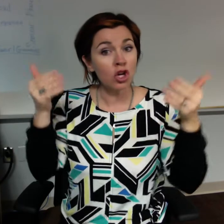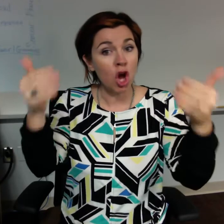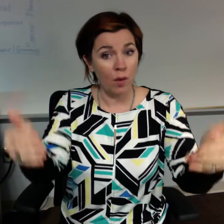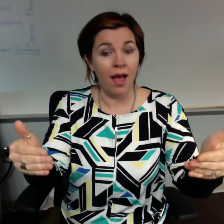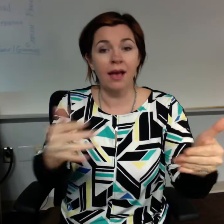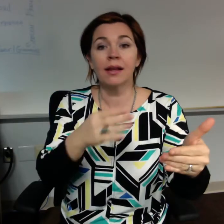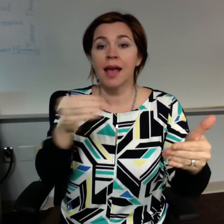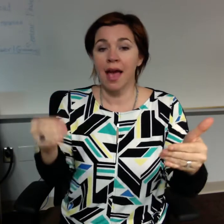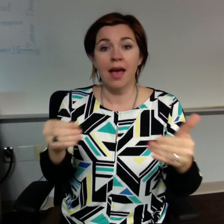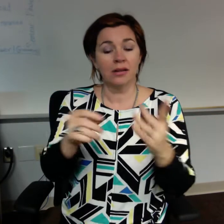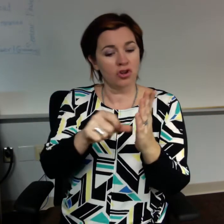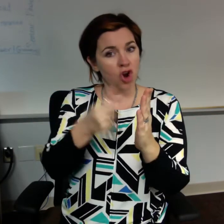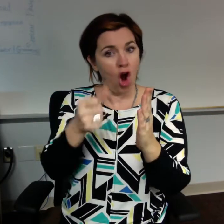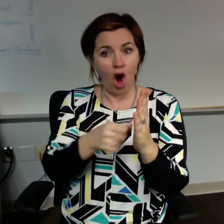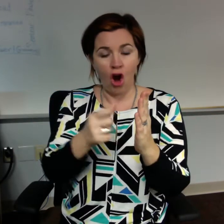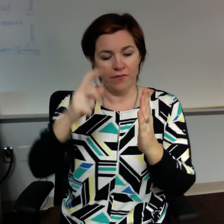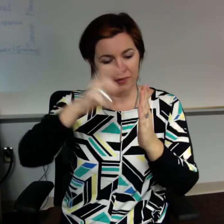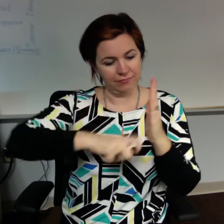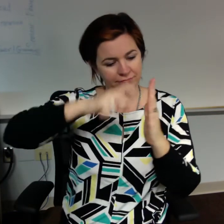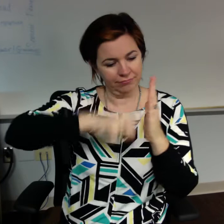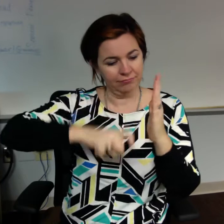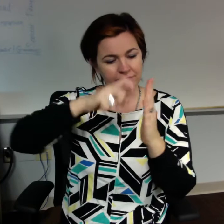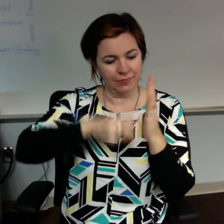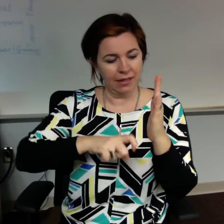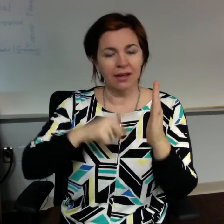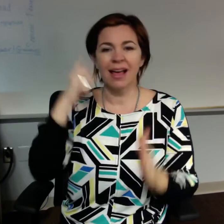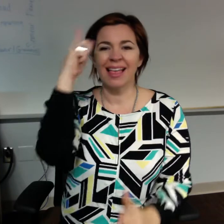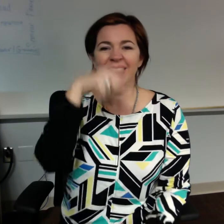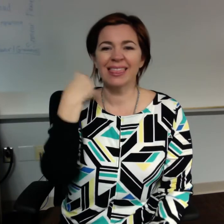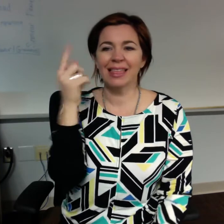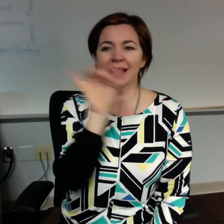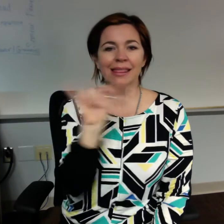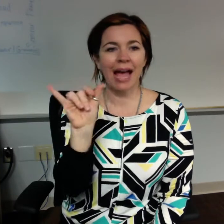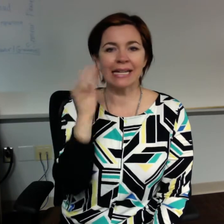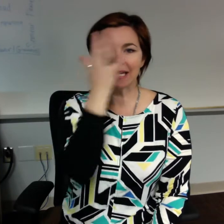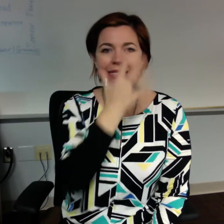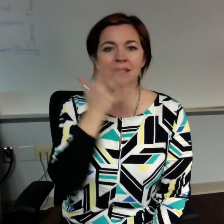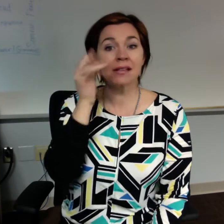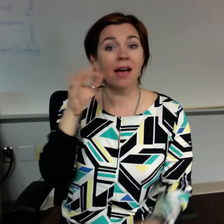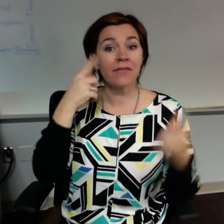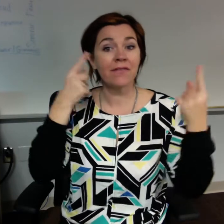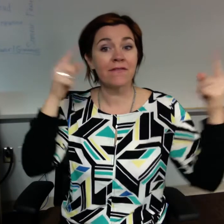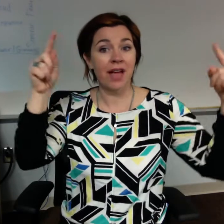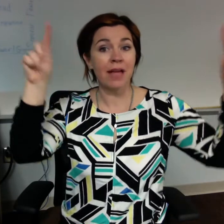the likeness of famous people into the Black Hills region